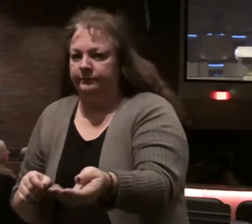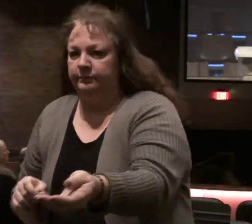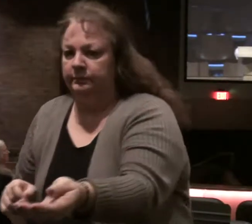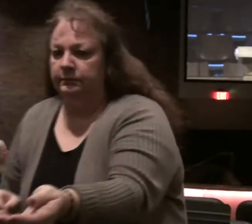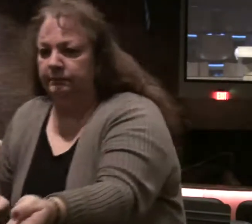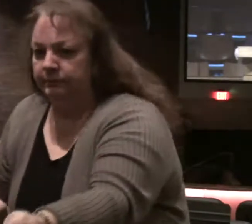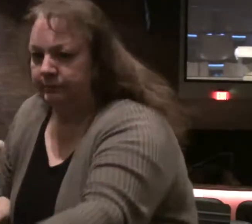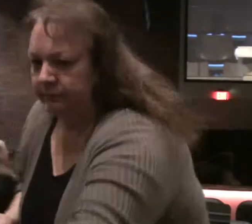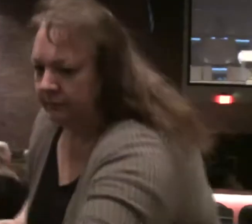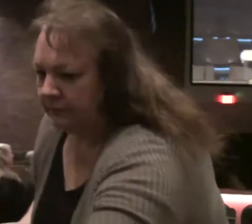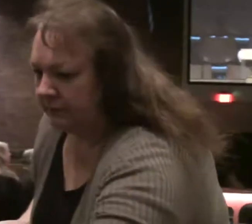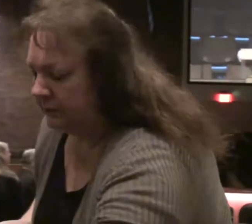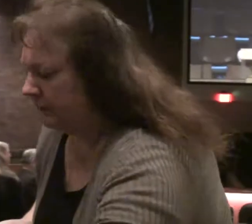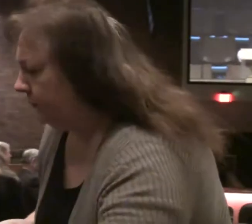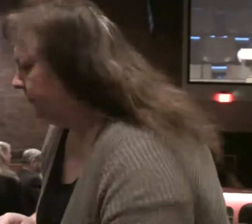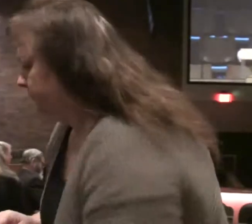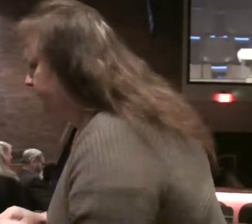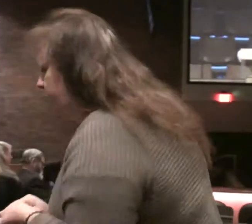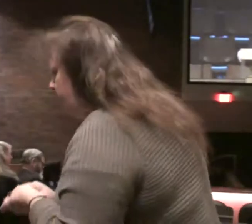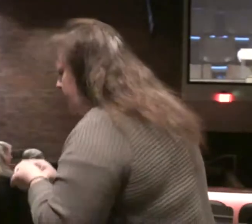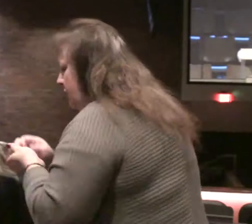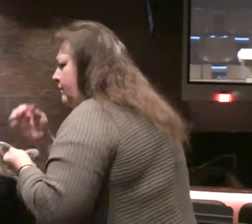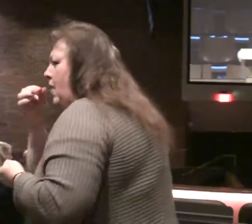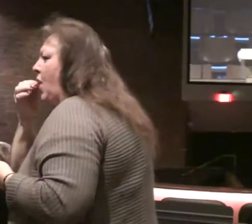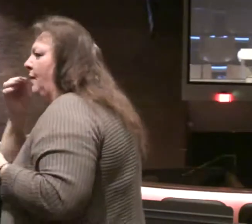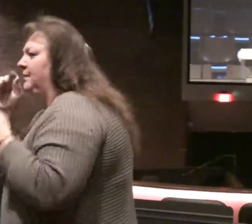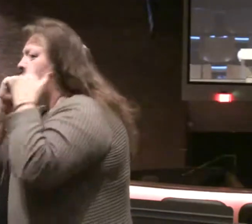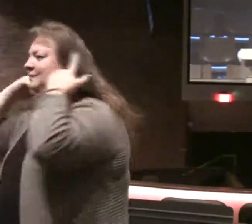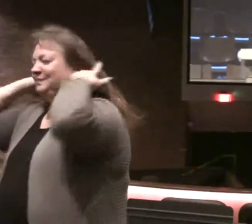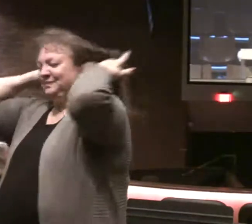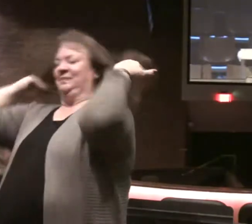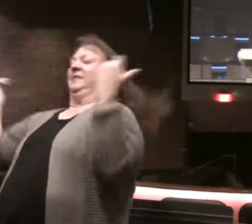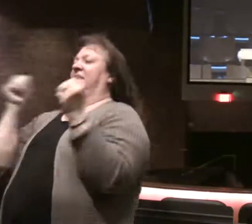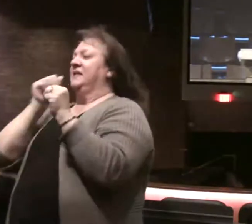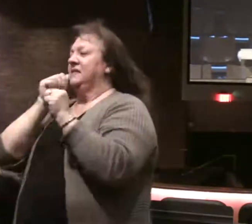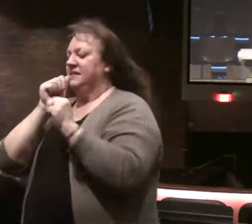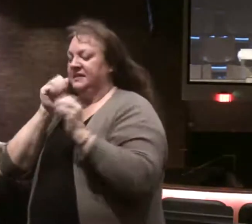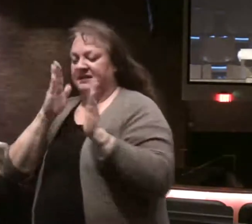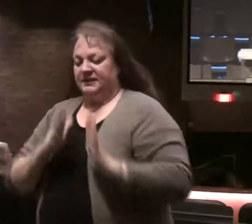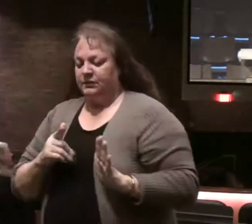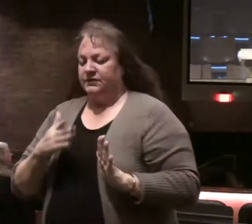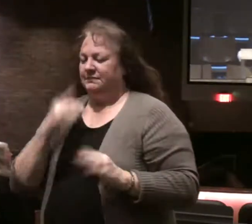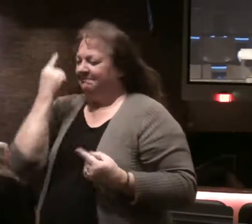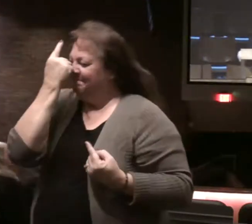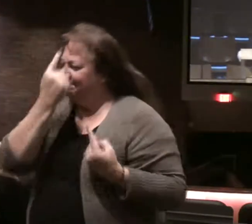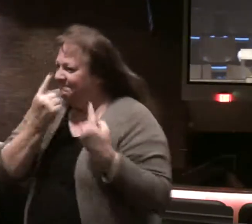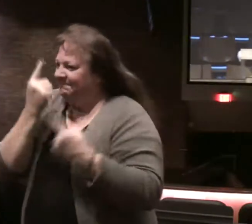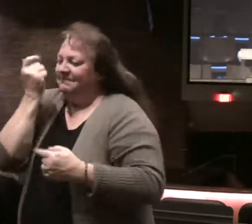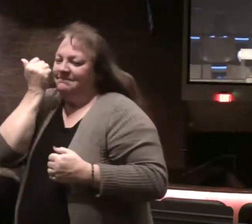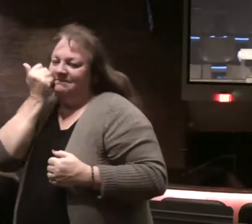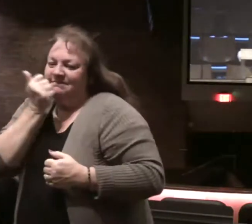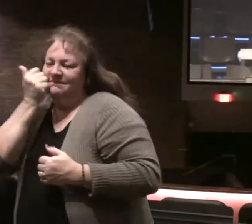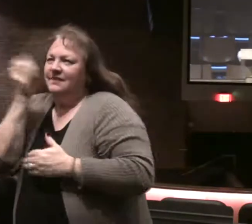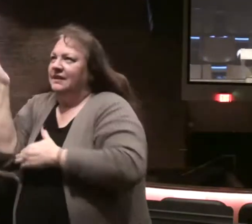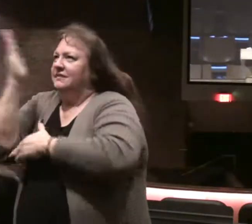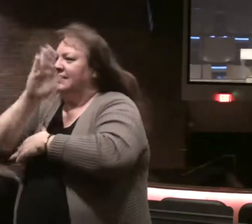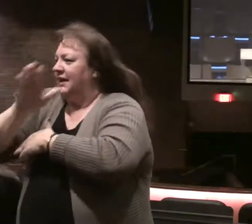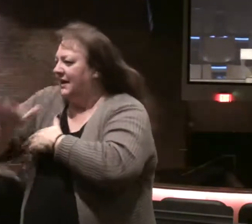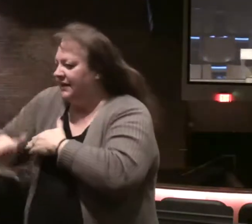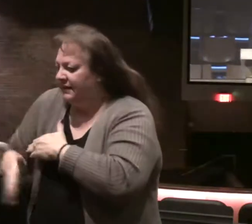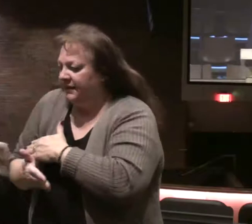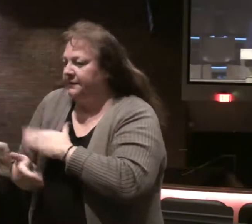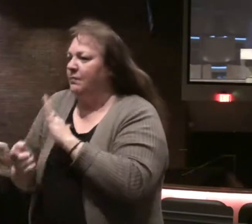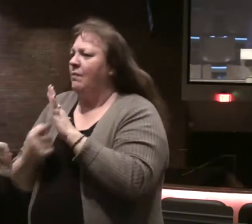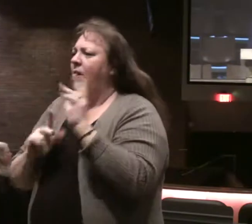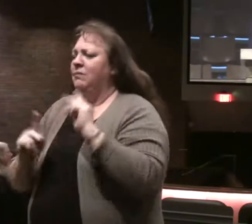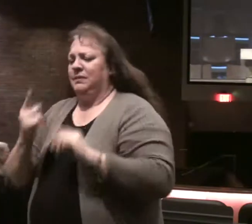The blessed man is the one who delights of God's word day and night, meditates on it day and night. Sometimes